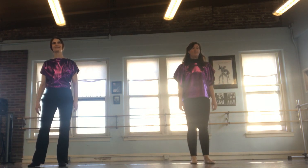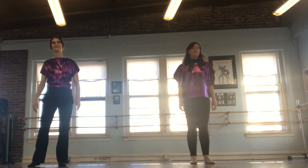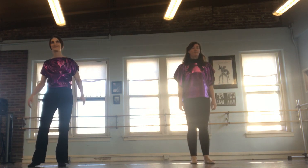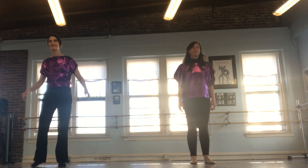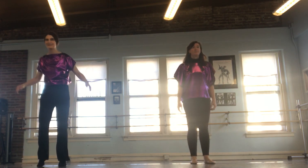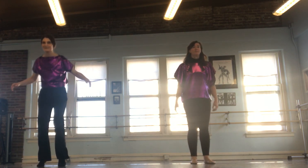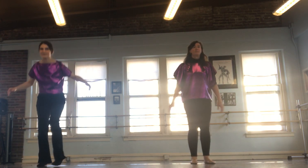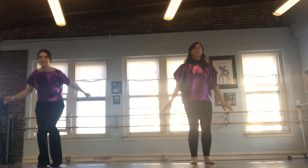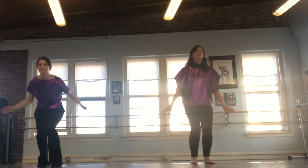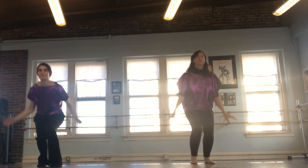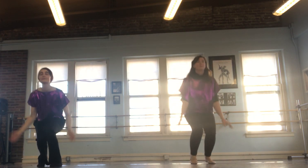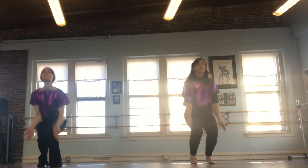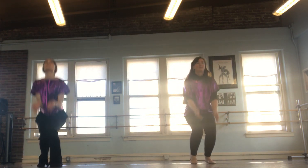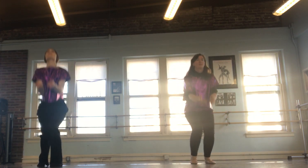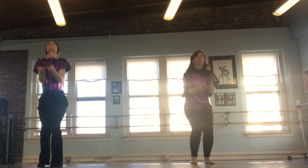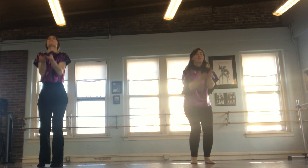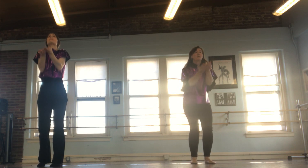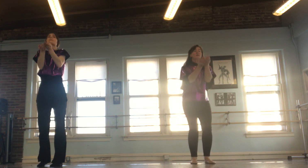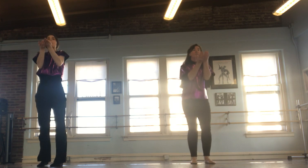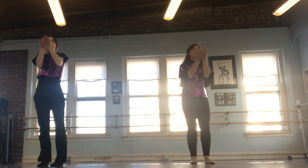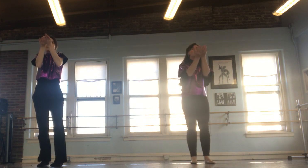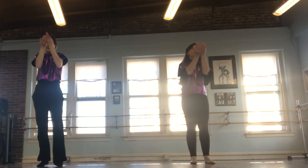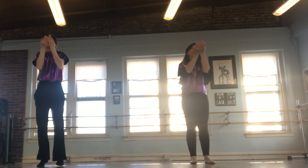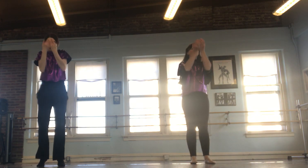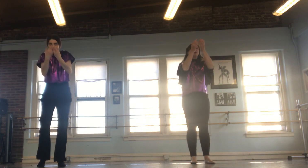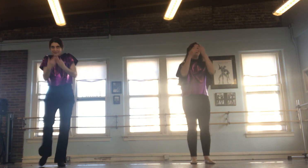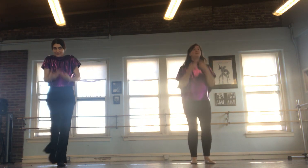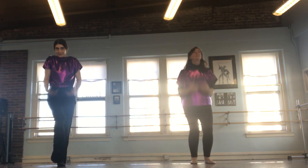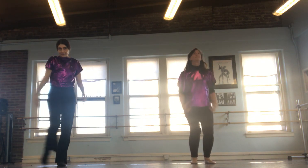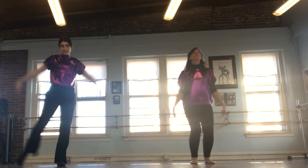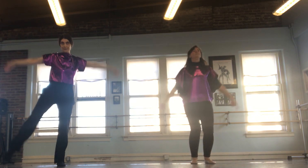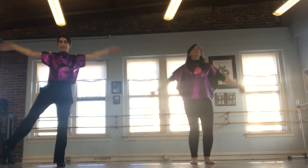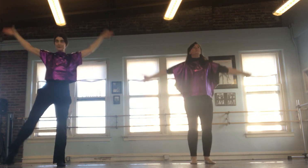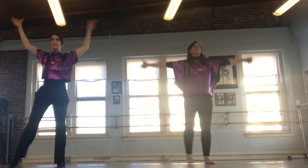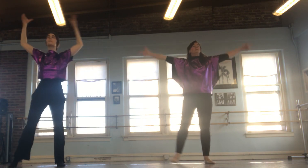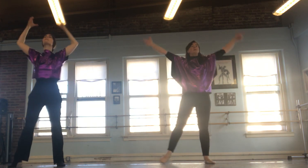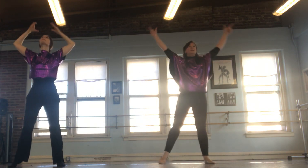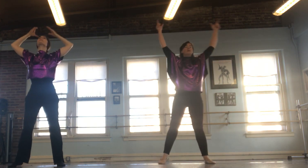The splendor of King,